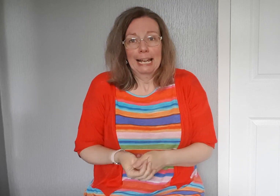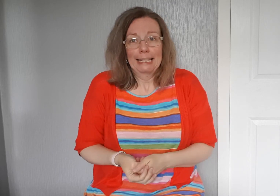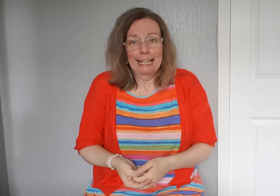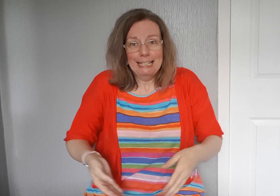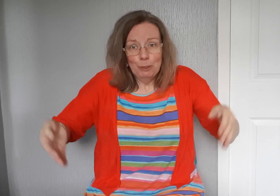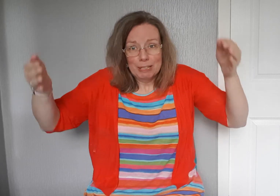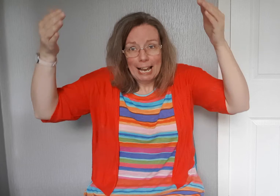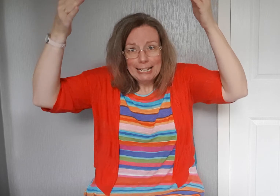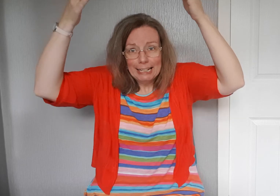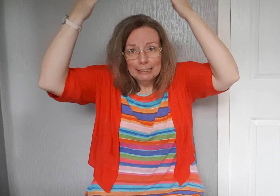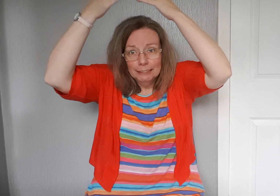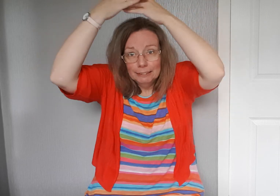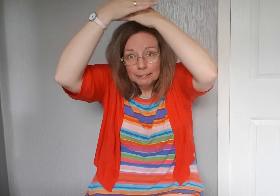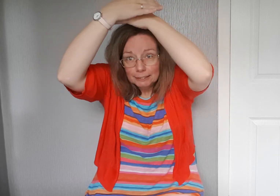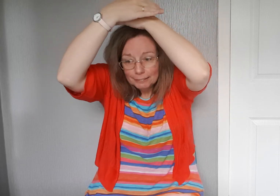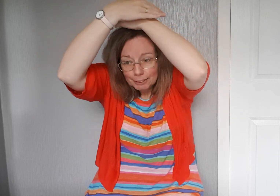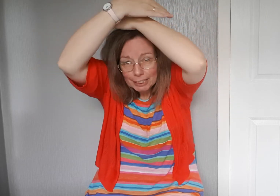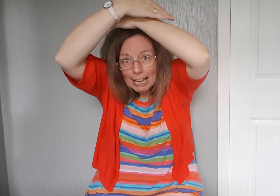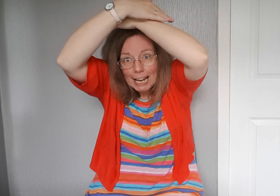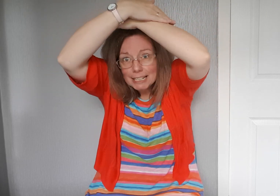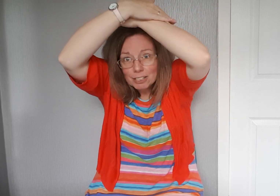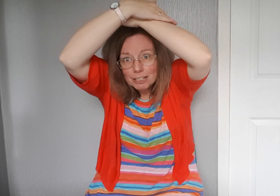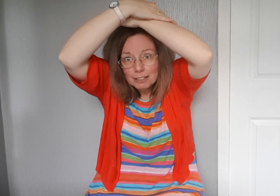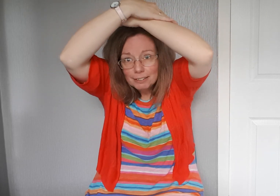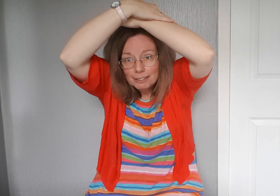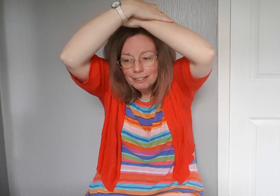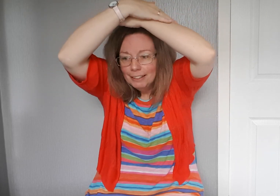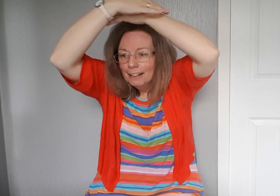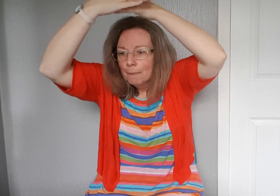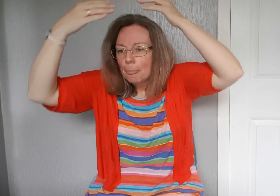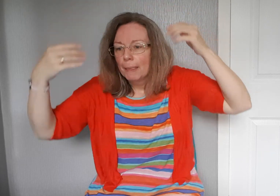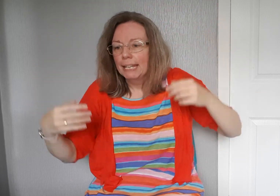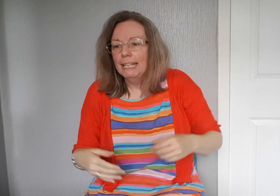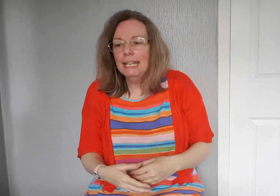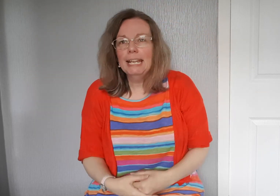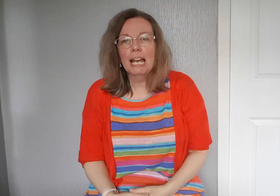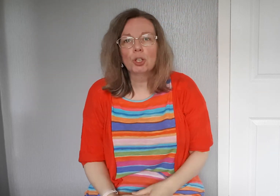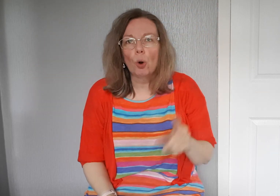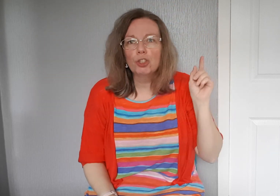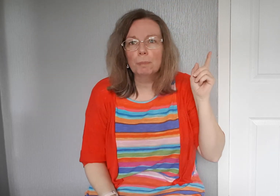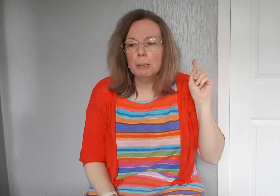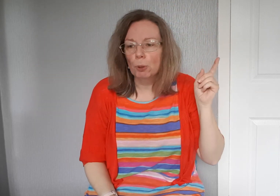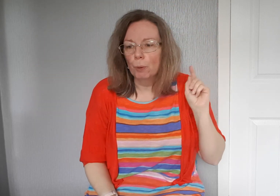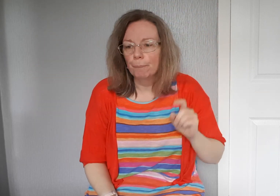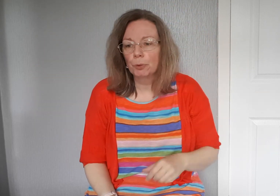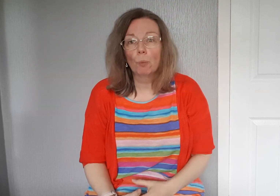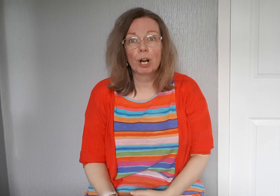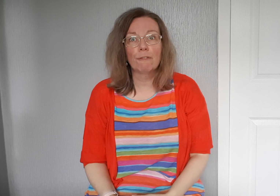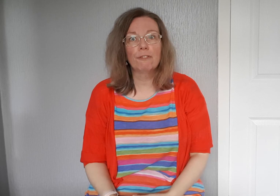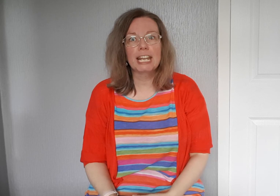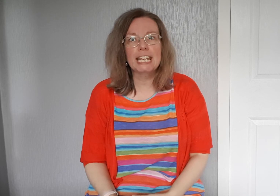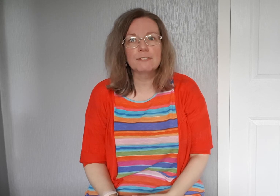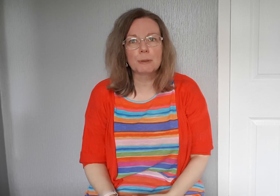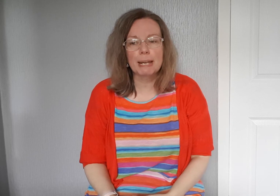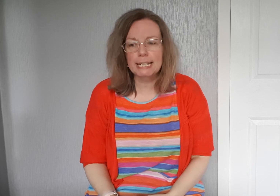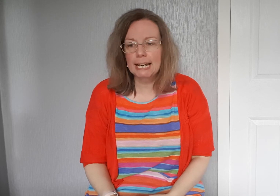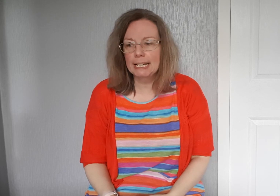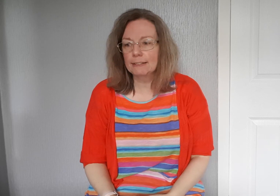Gideon was hiding. Can he hide under? He and God's people were afraid of the Midianites,